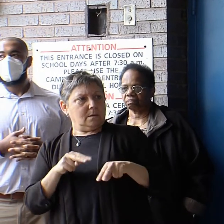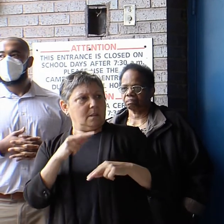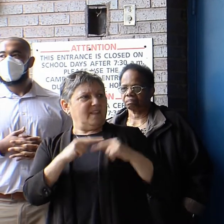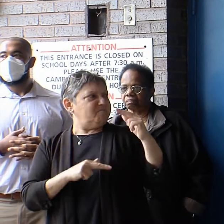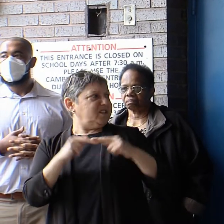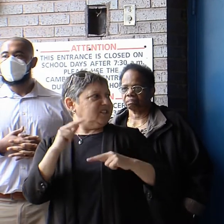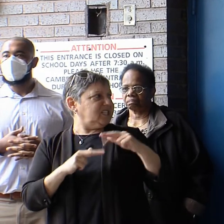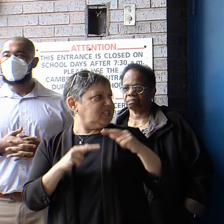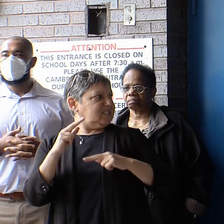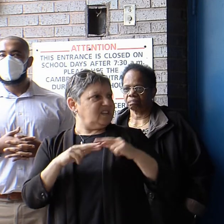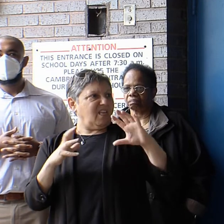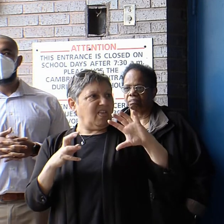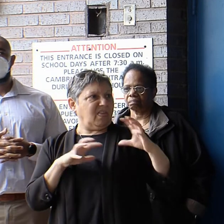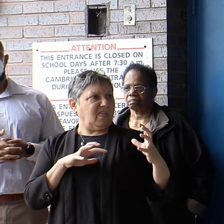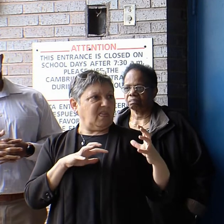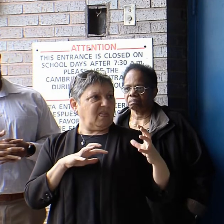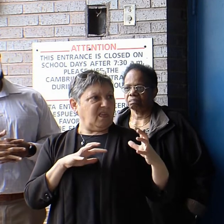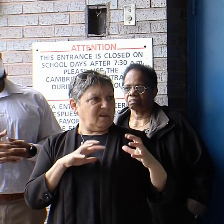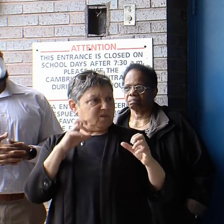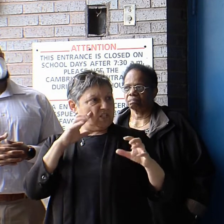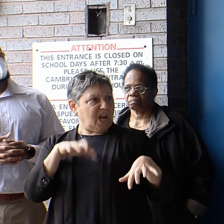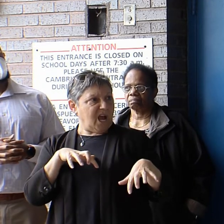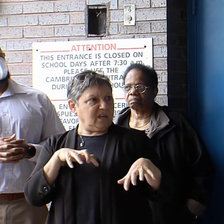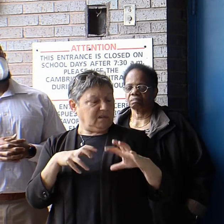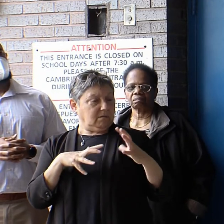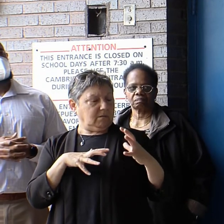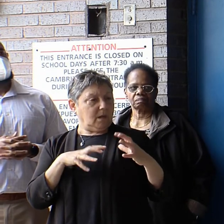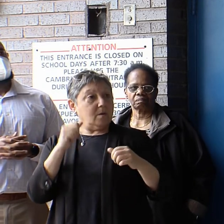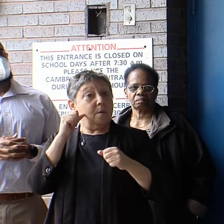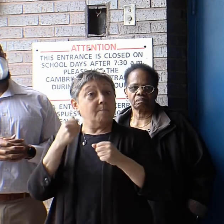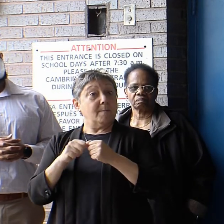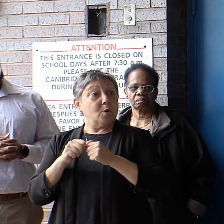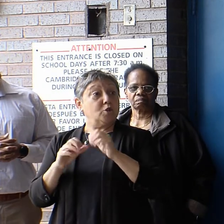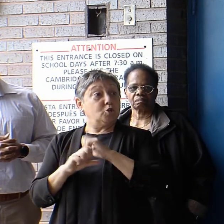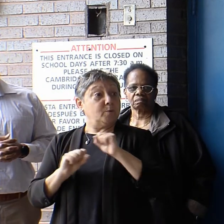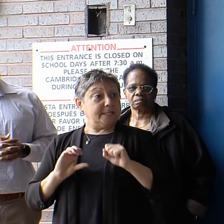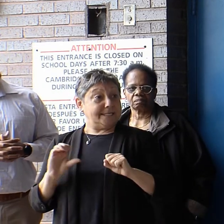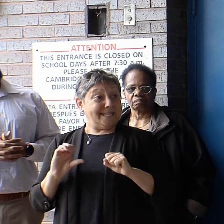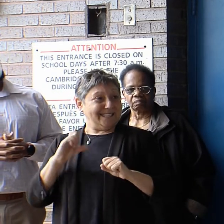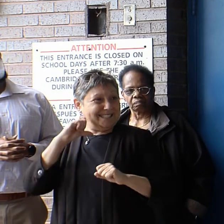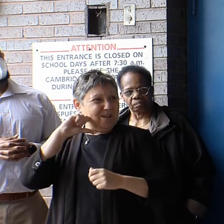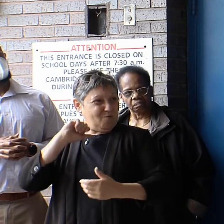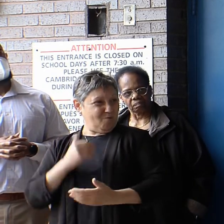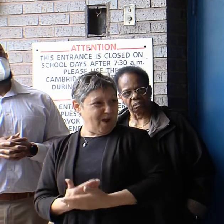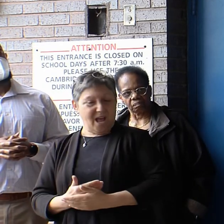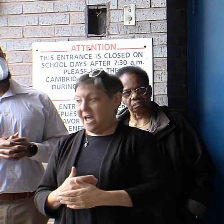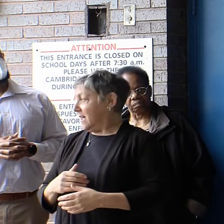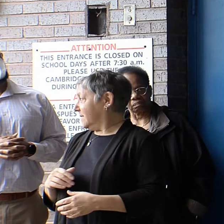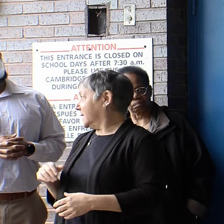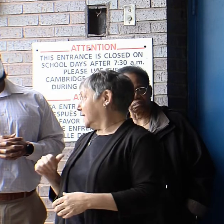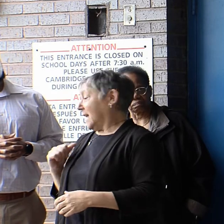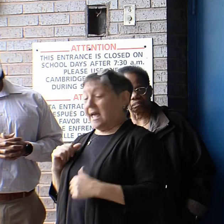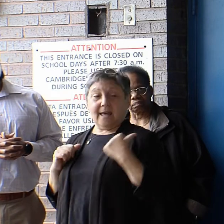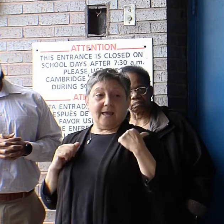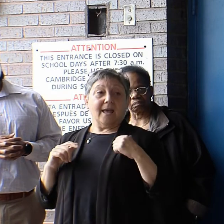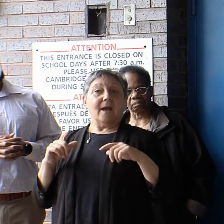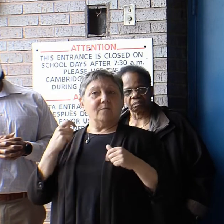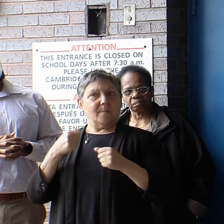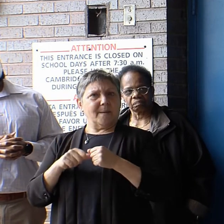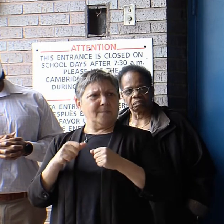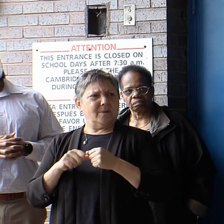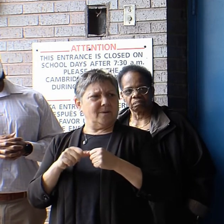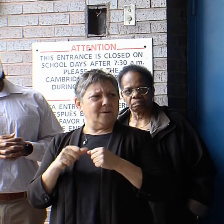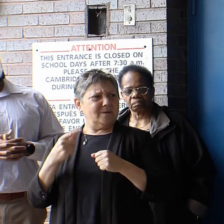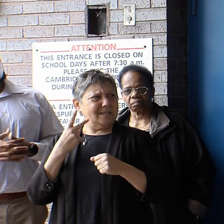they're kind of shocking in some regards. I remember when Superintendent Caselius first came to town. And I won't quote her, but I remember here's a